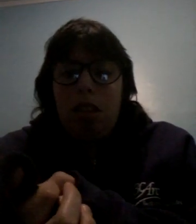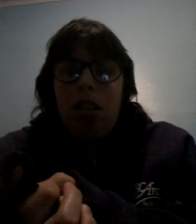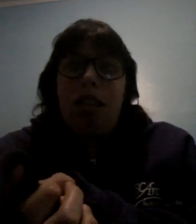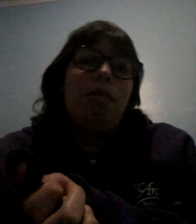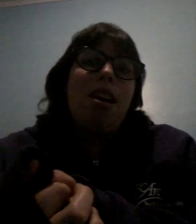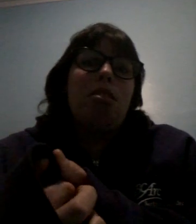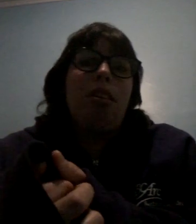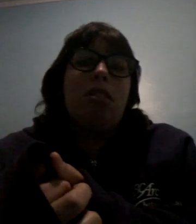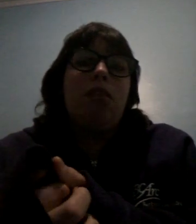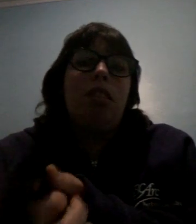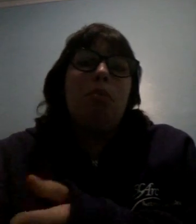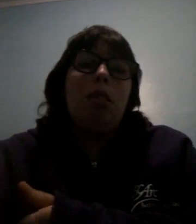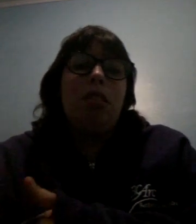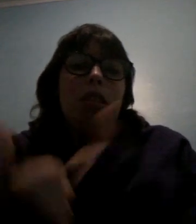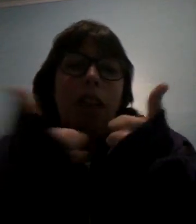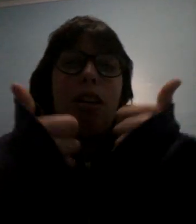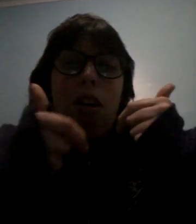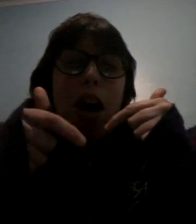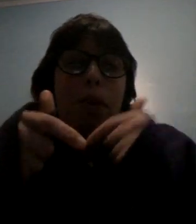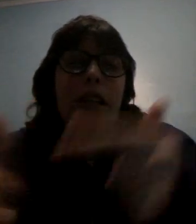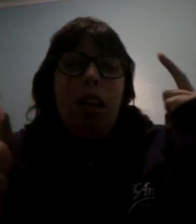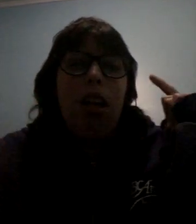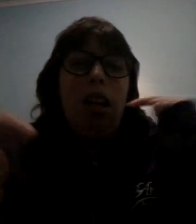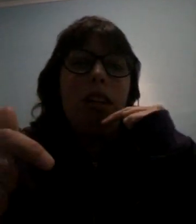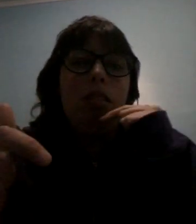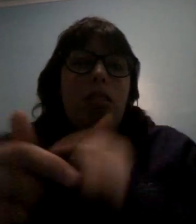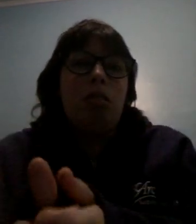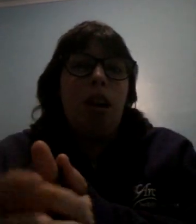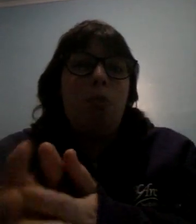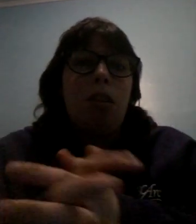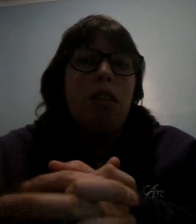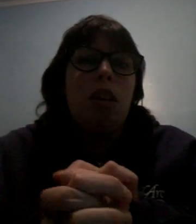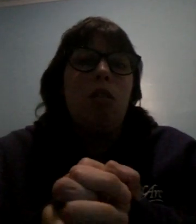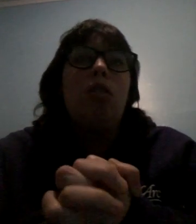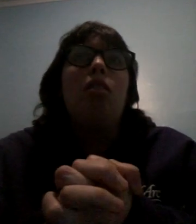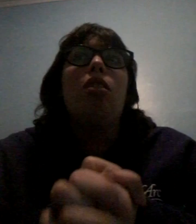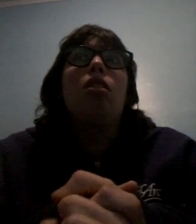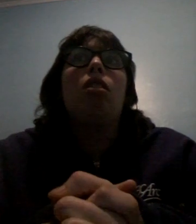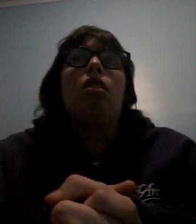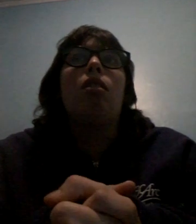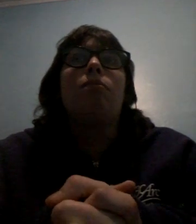if you guys like this video please like comment and subscribe to my channel um